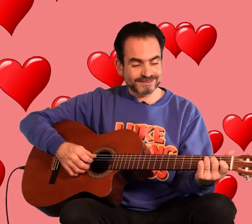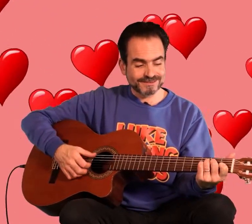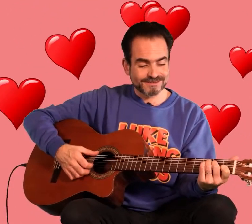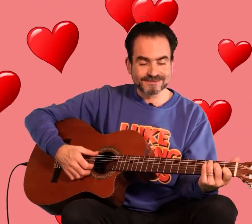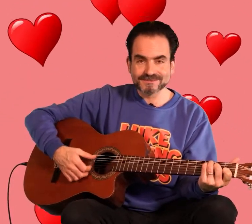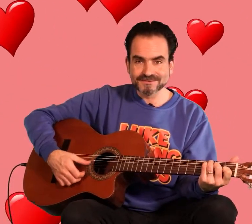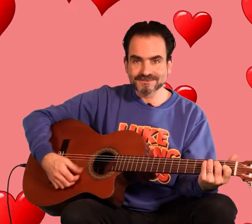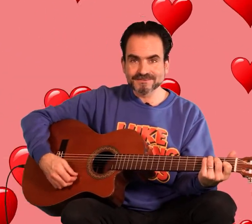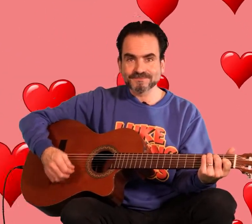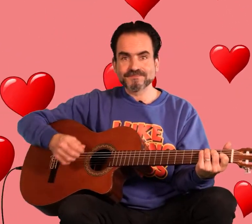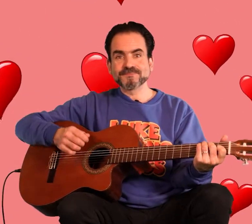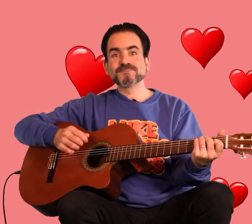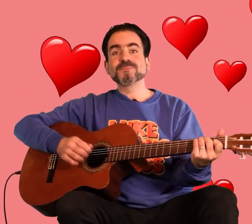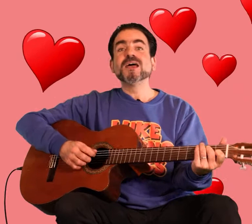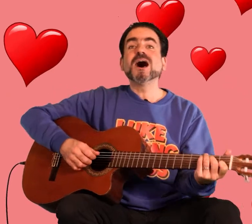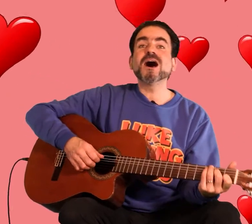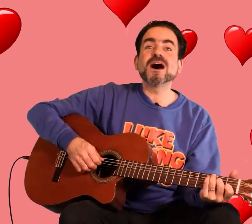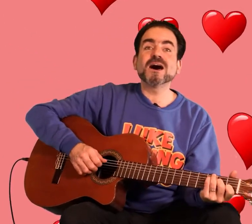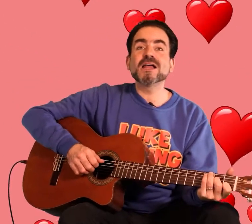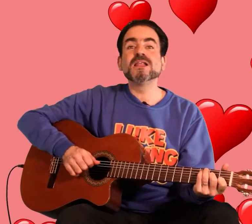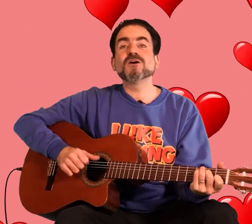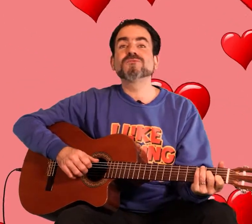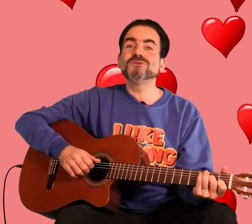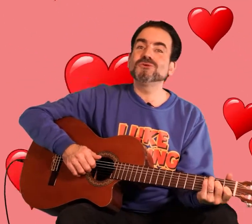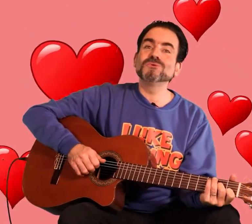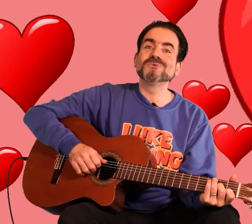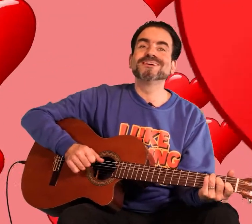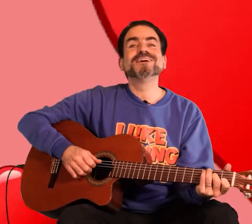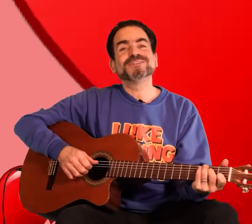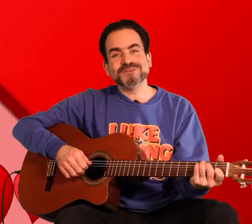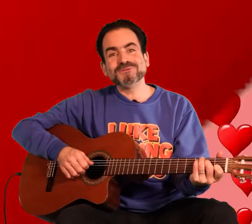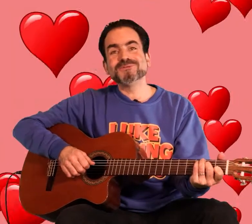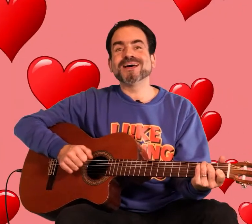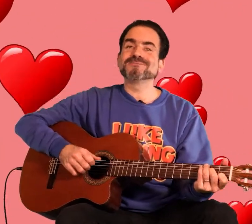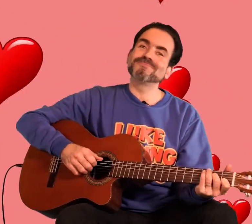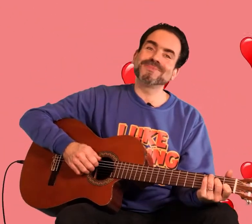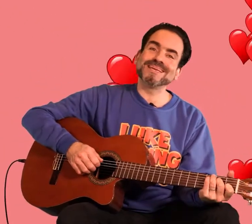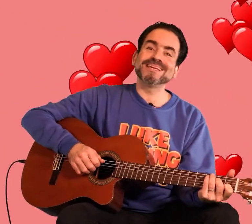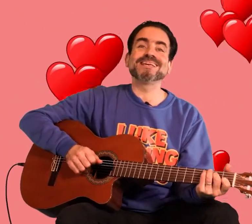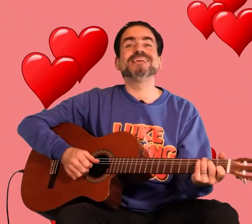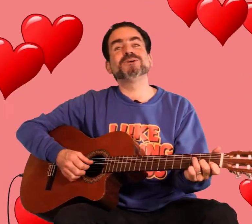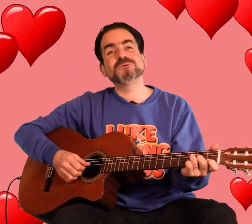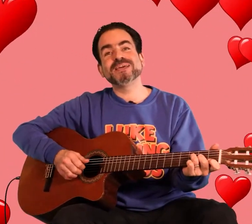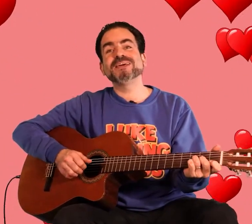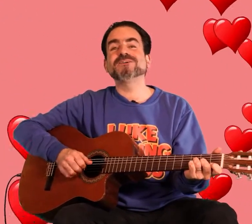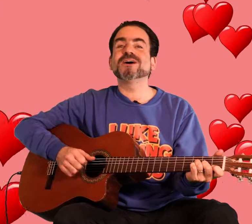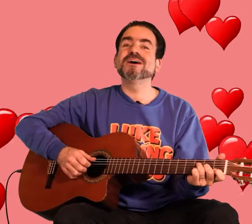I love you you love me we're a